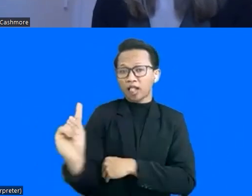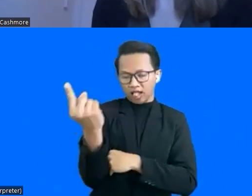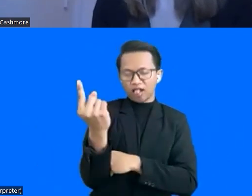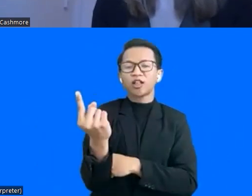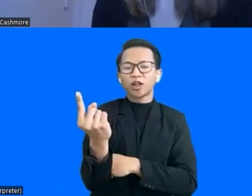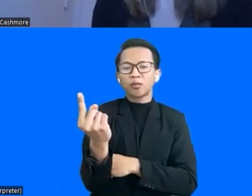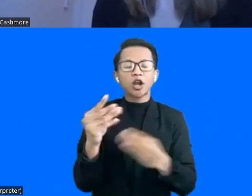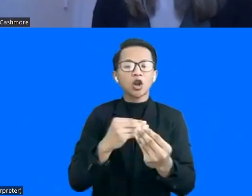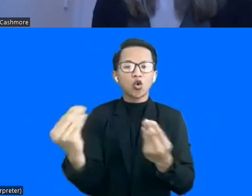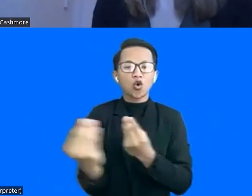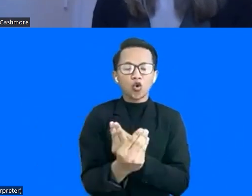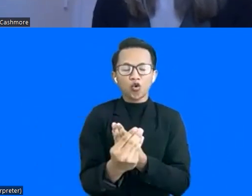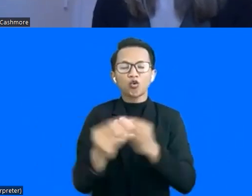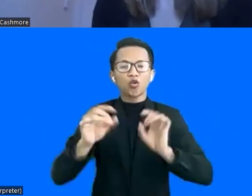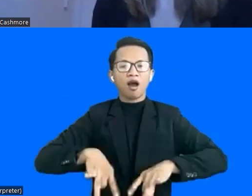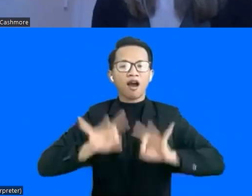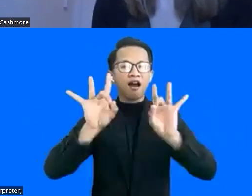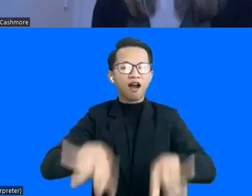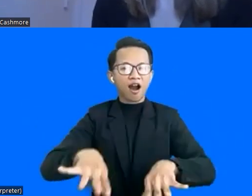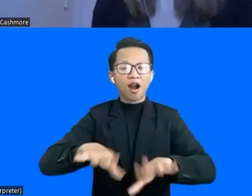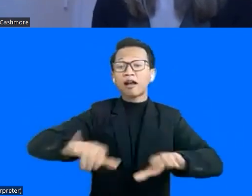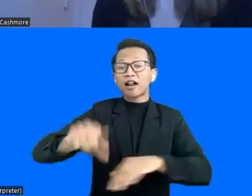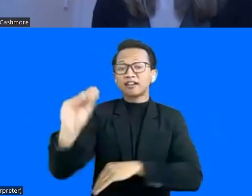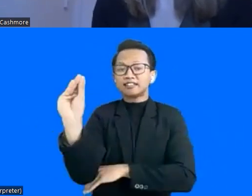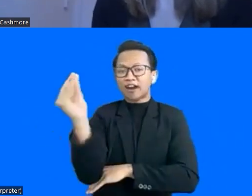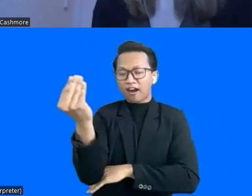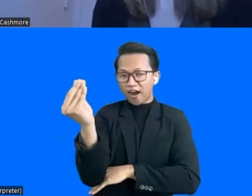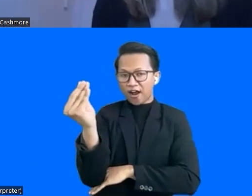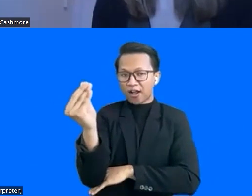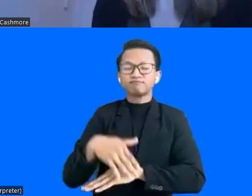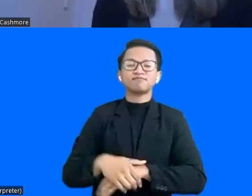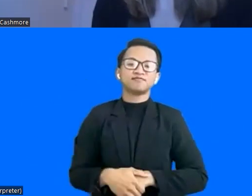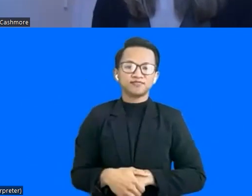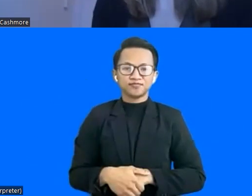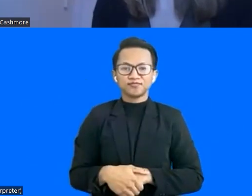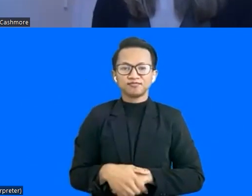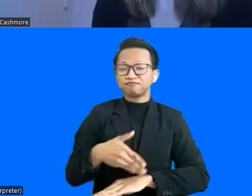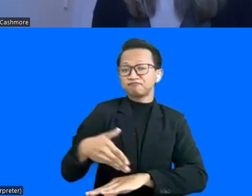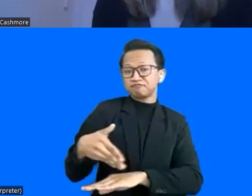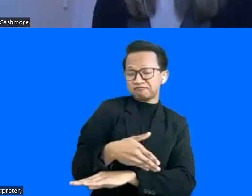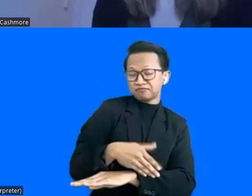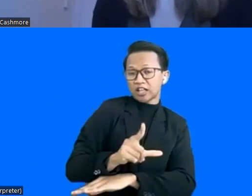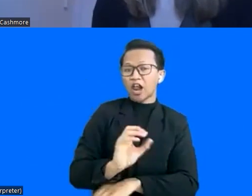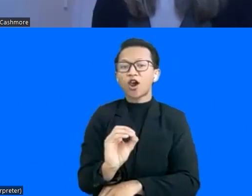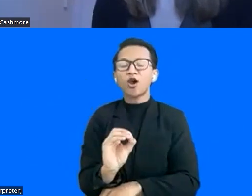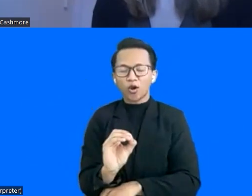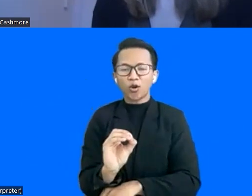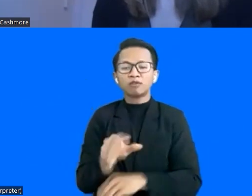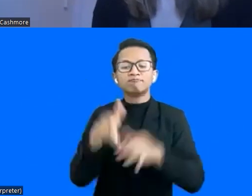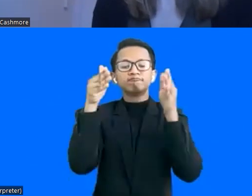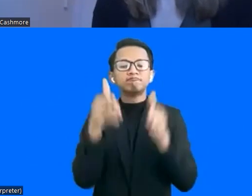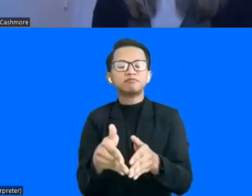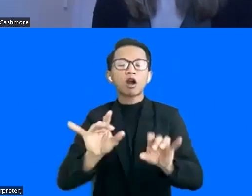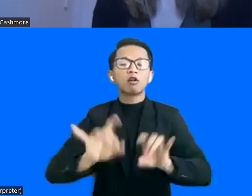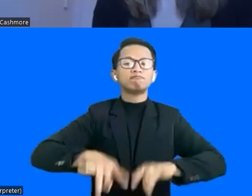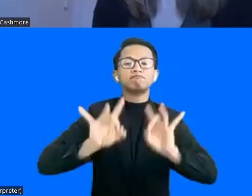Missions to ASEAN in Jakarta. Previously, she worked as a departmental liaison officer for the former Australian Government Minister